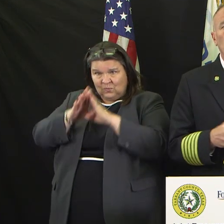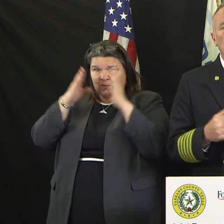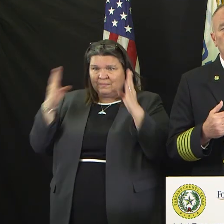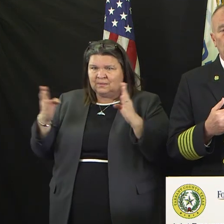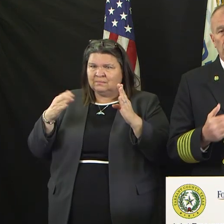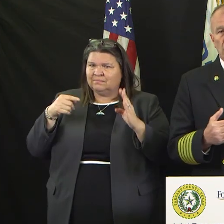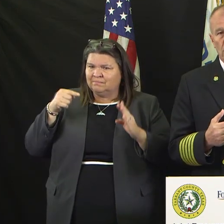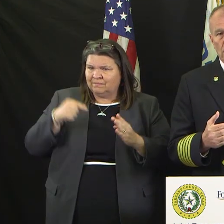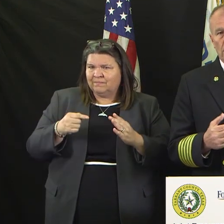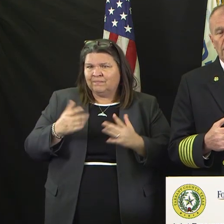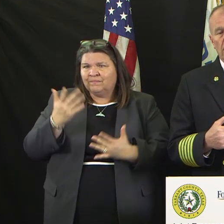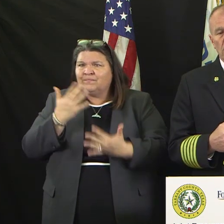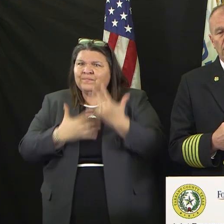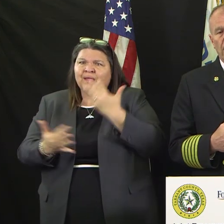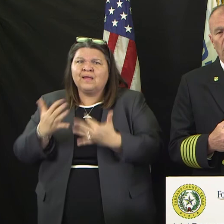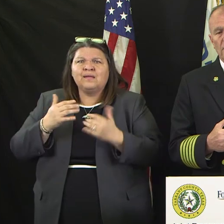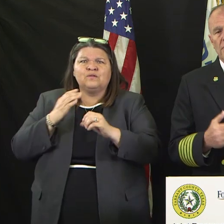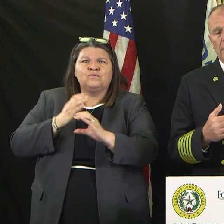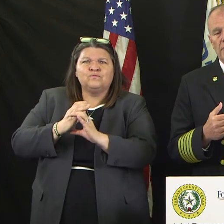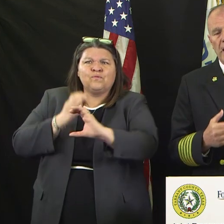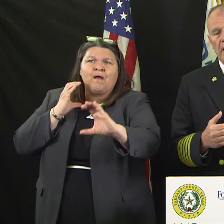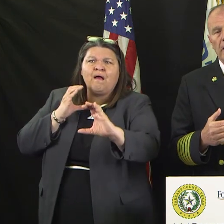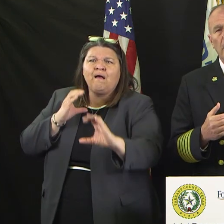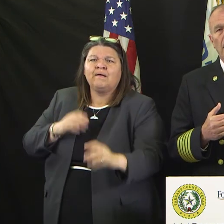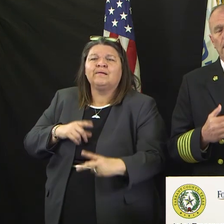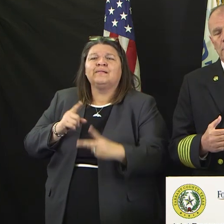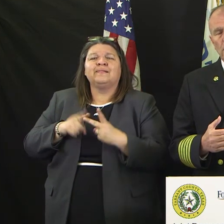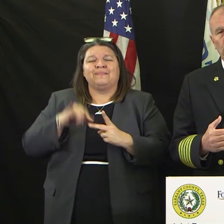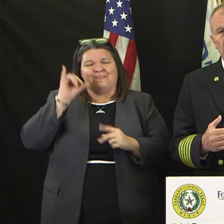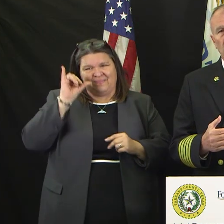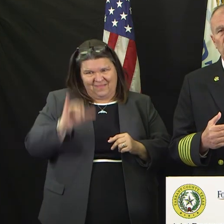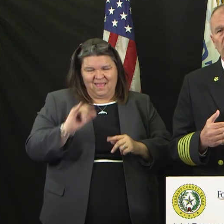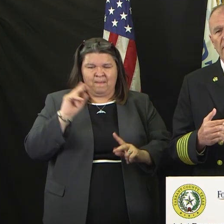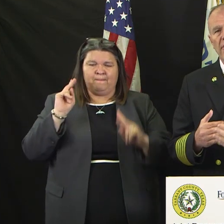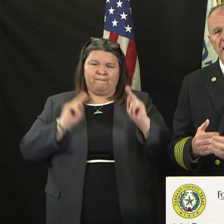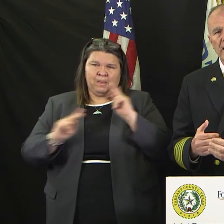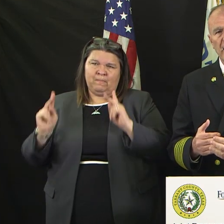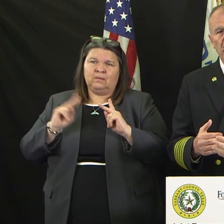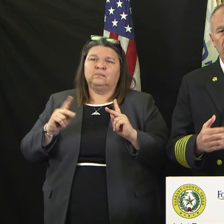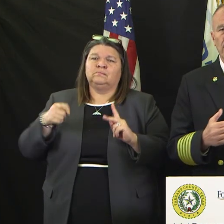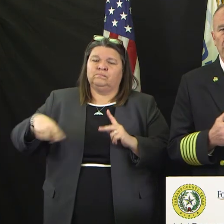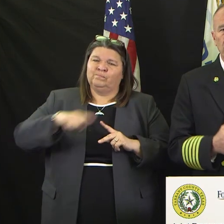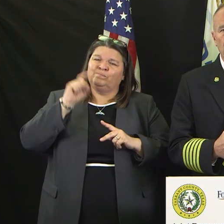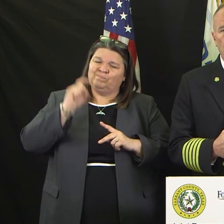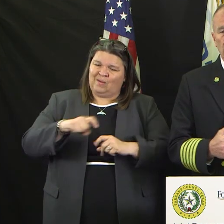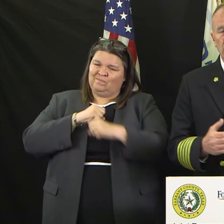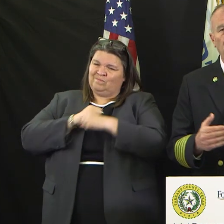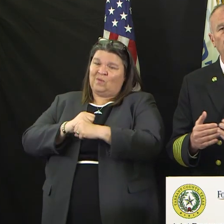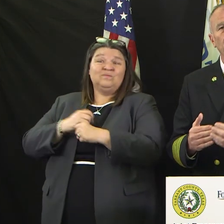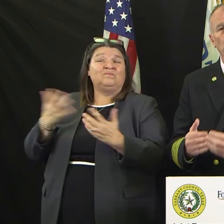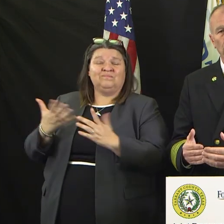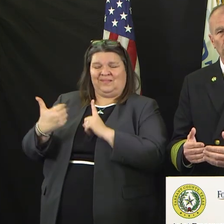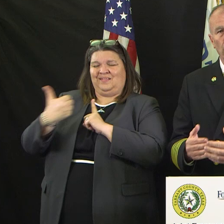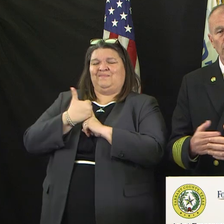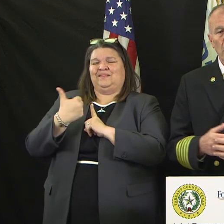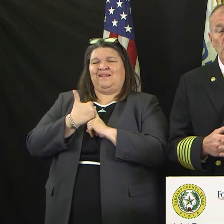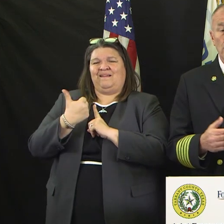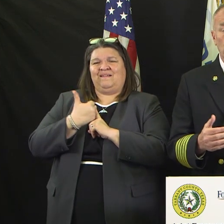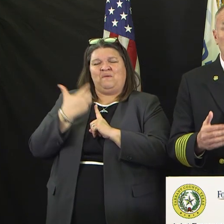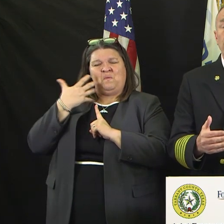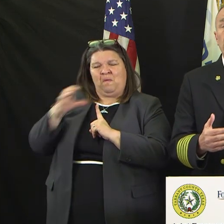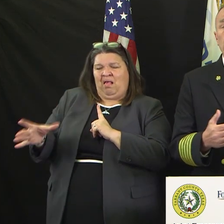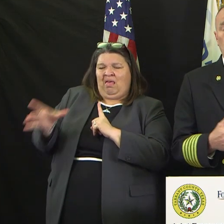there, you can rest assured that these are folks that are taking the personal protection they need for themselves and for you.